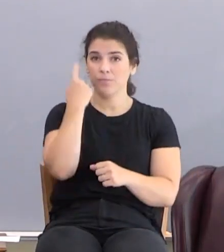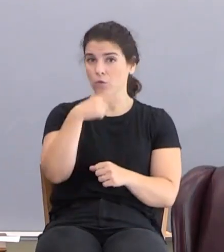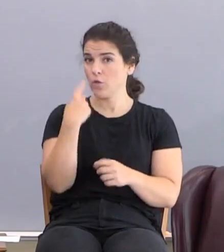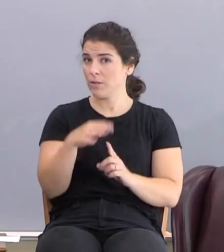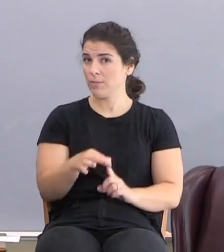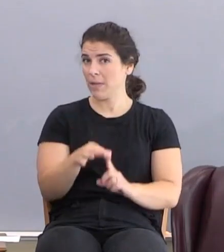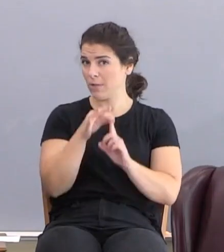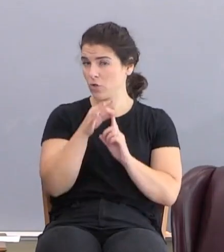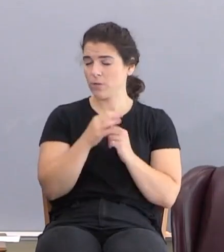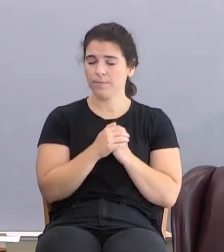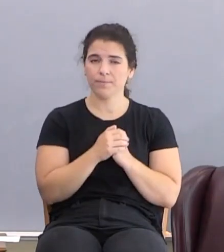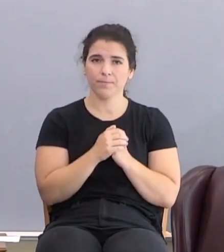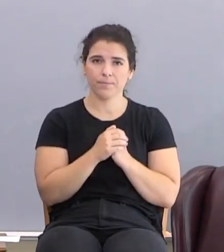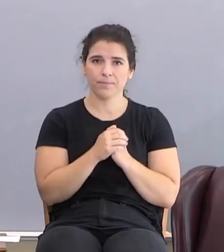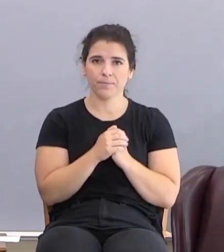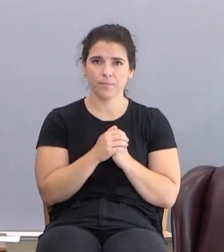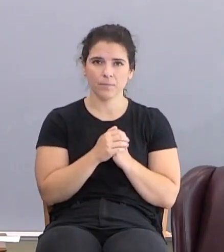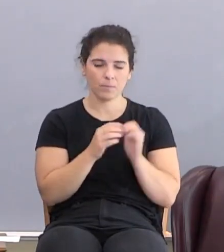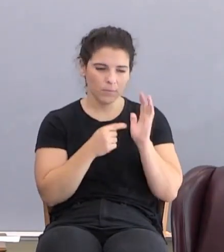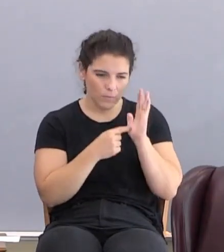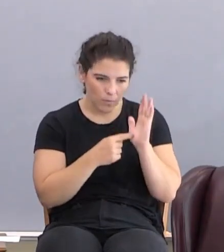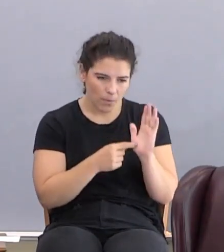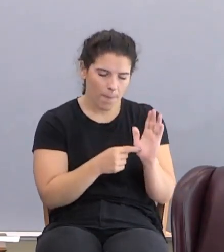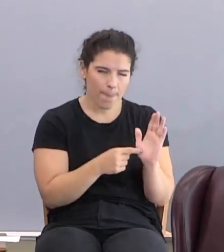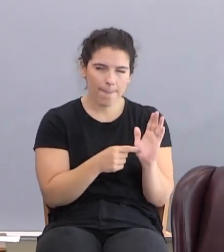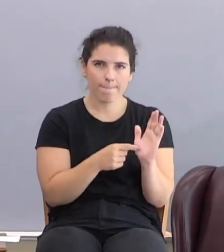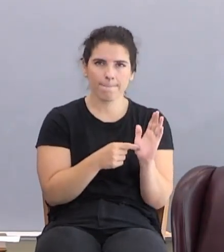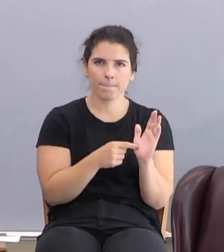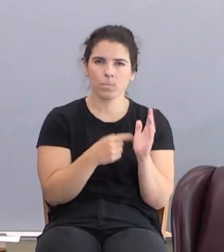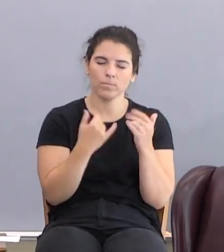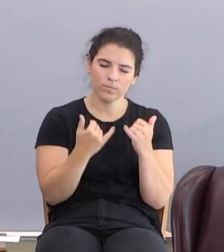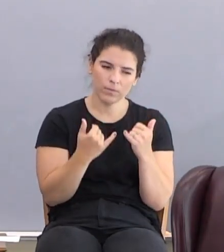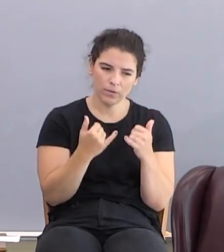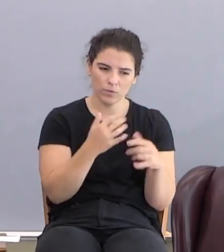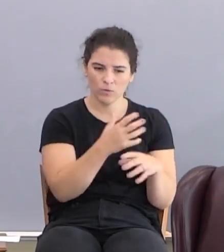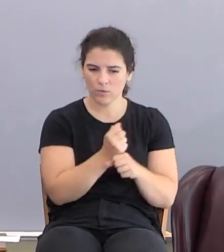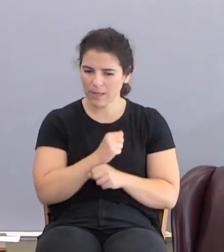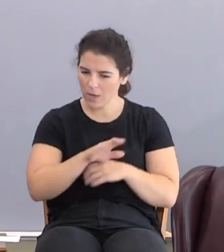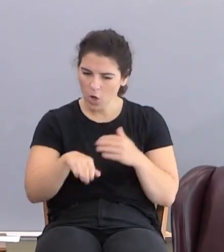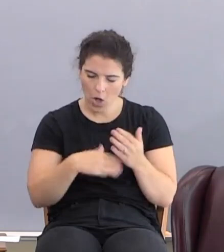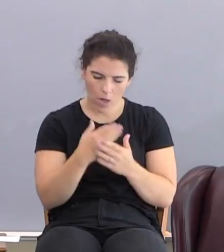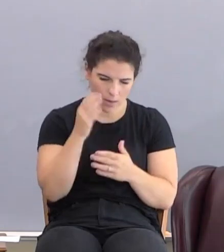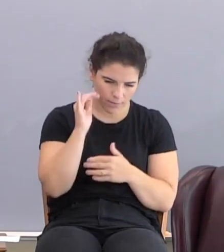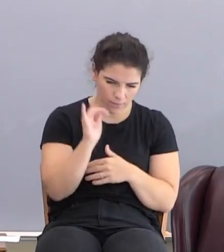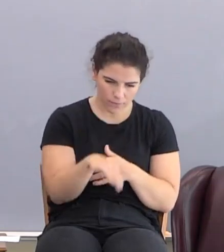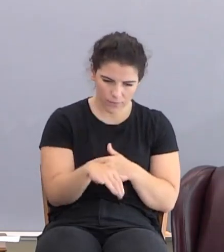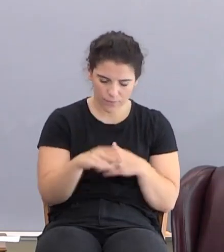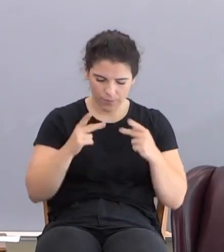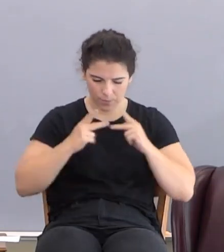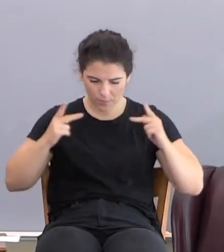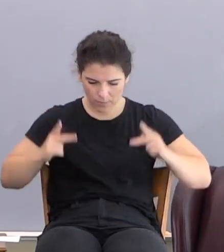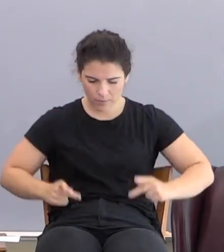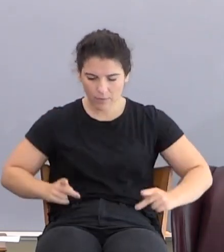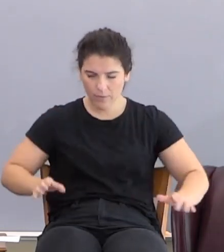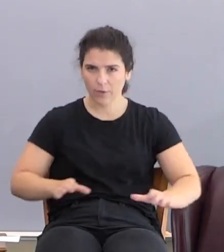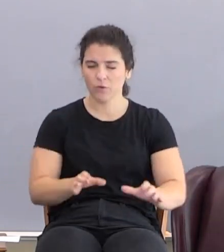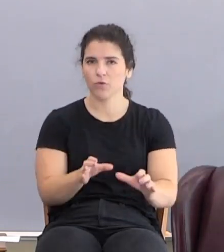special. They're demonstrating confidence. Now, you take all of that that the Pharisees do,